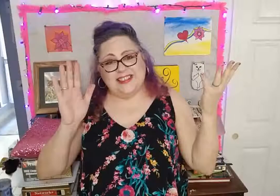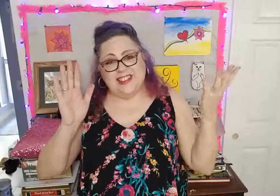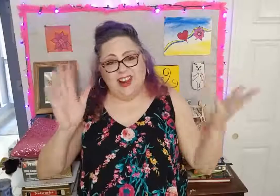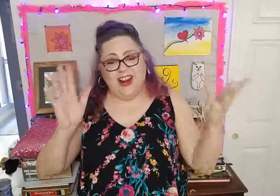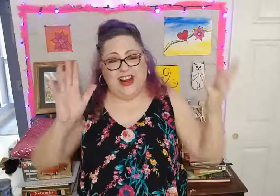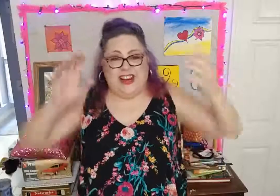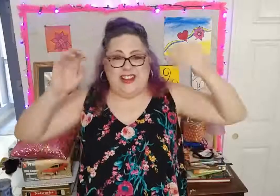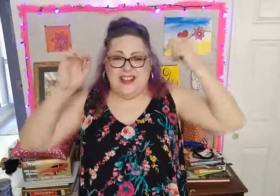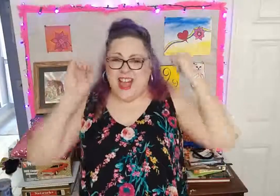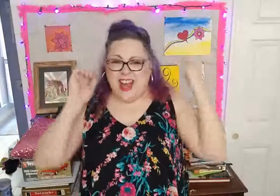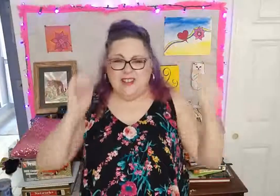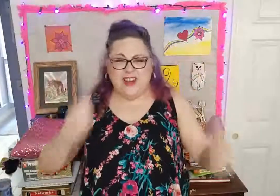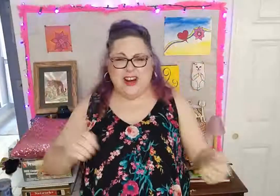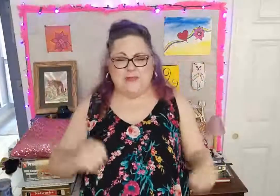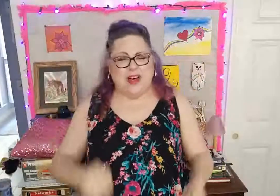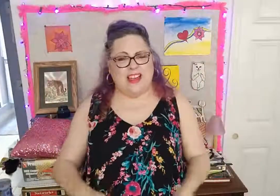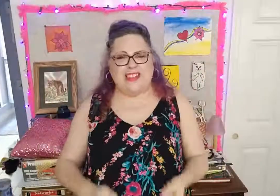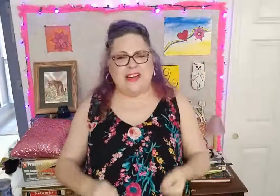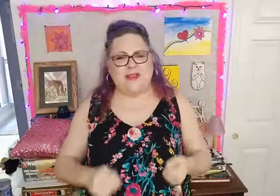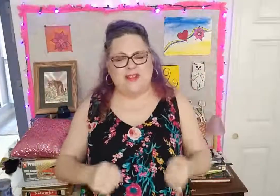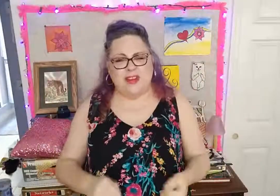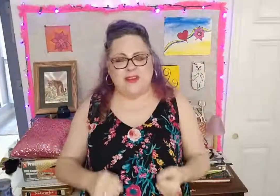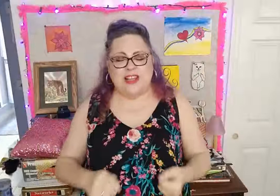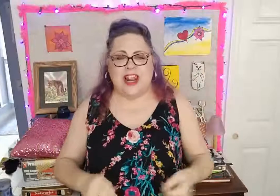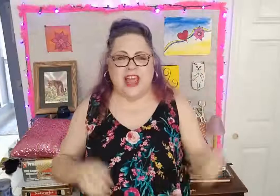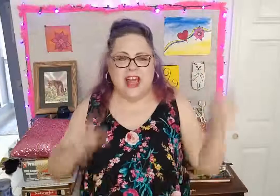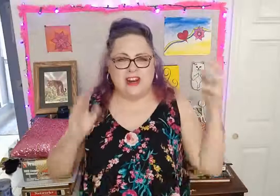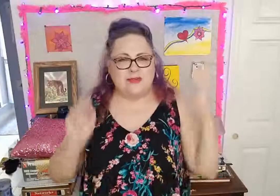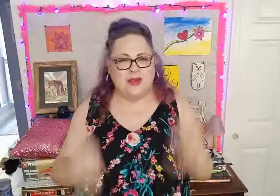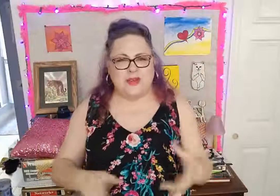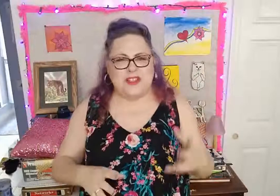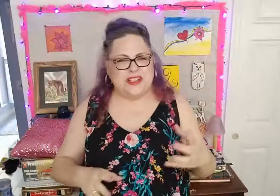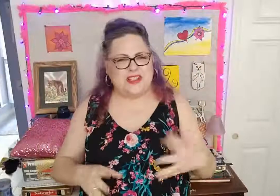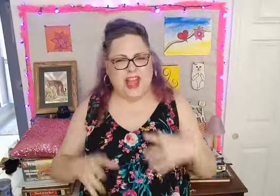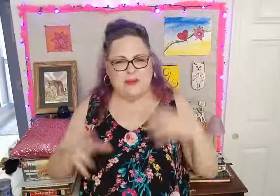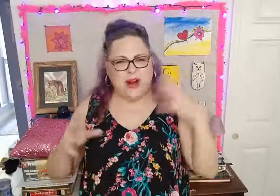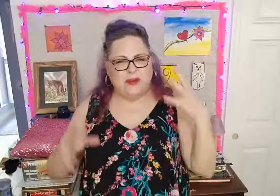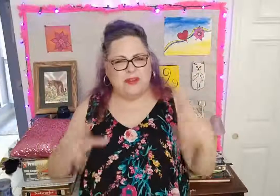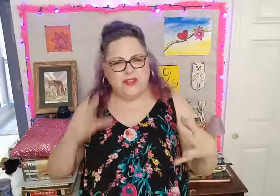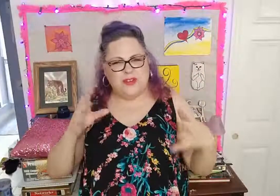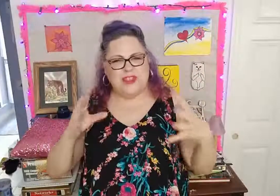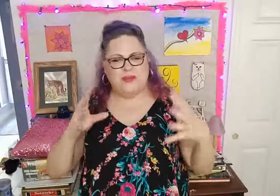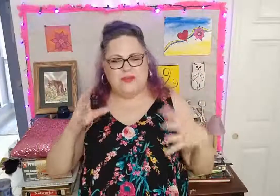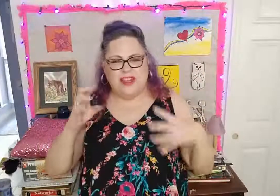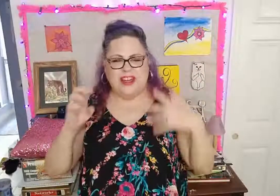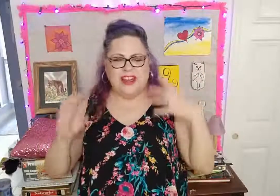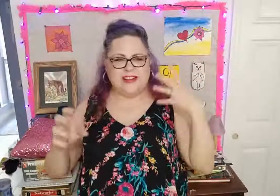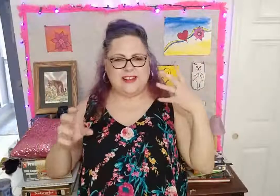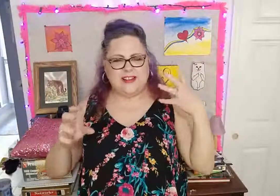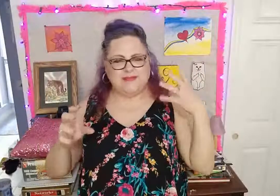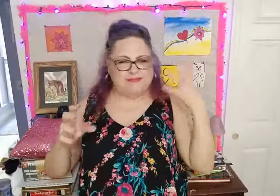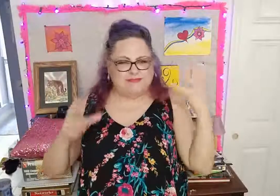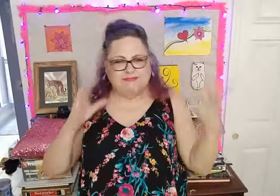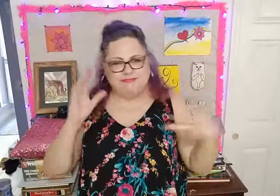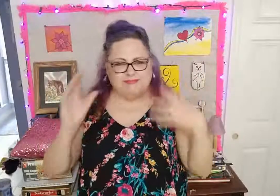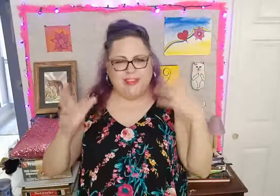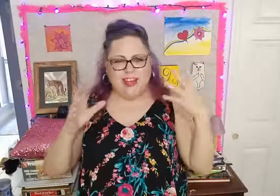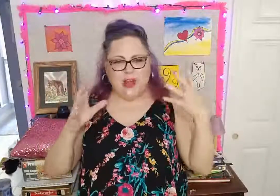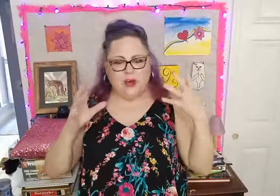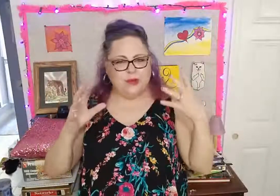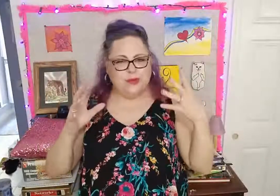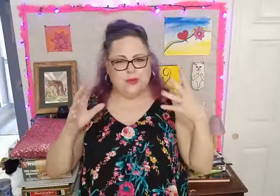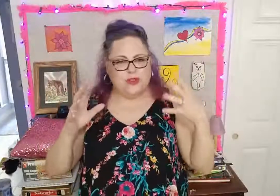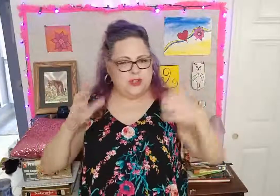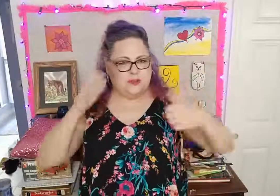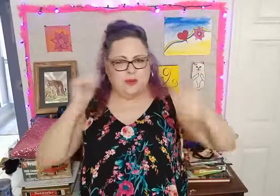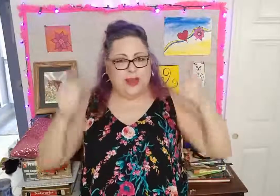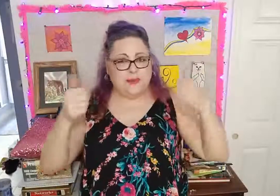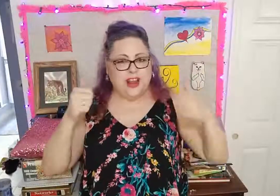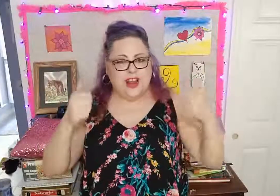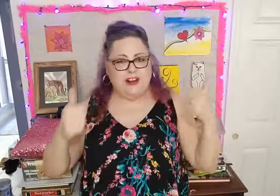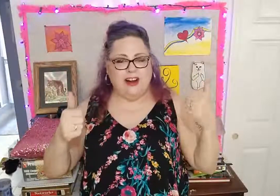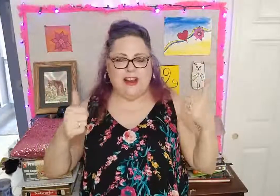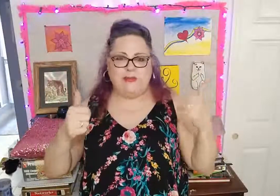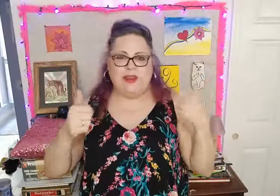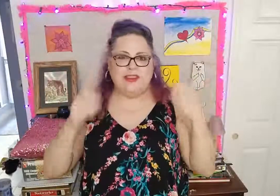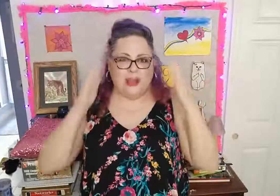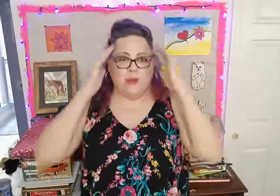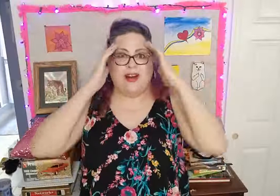Sorry, not a very positive review today. I know most of the time when I review something, it's, you know, super whammin' on great because I want